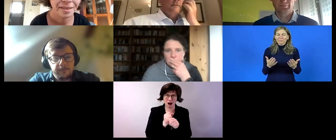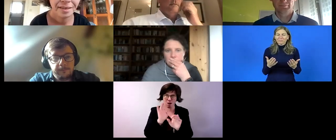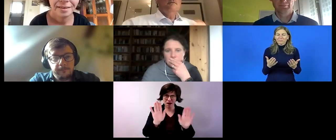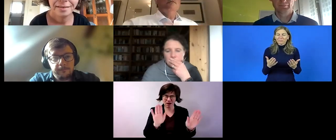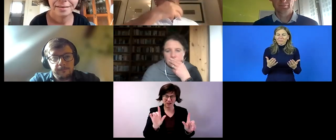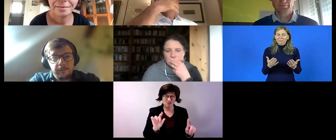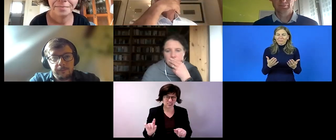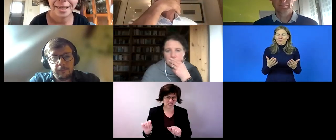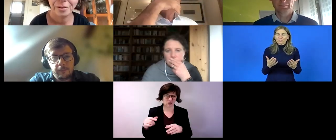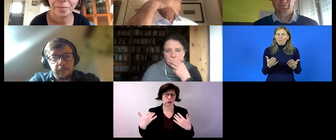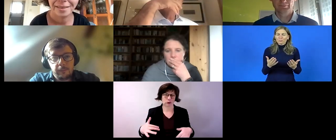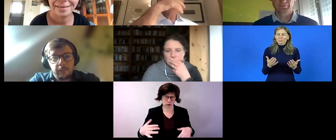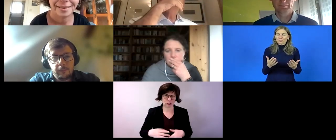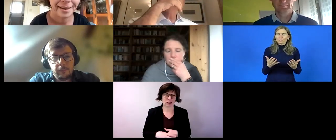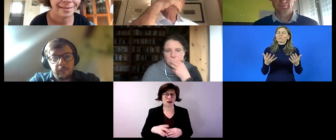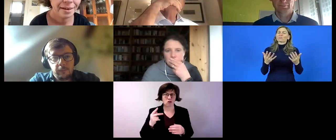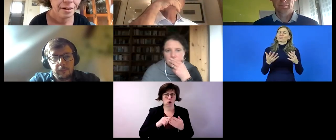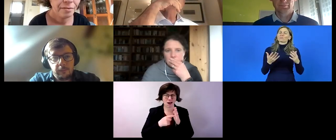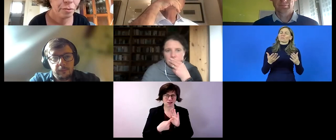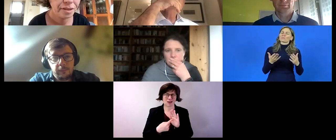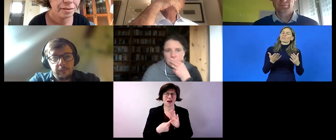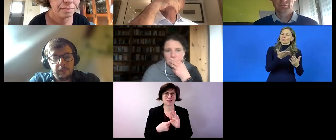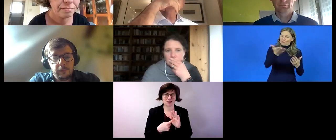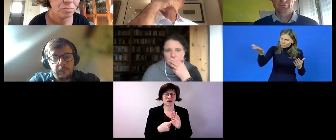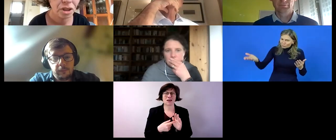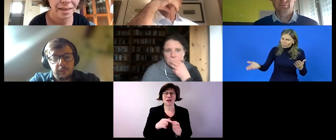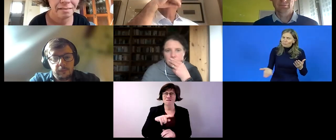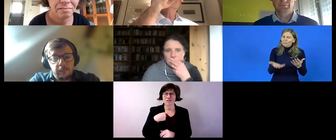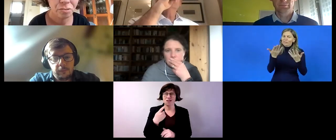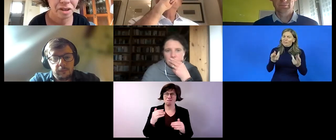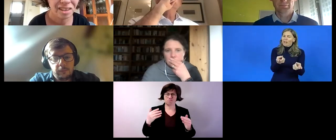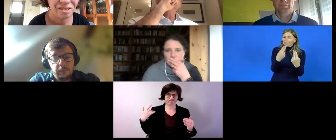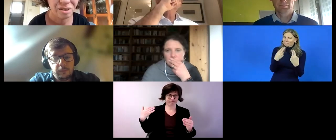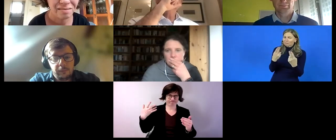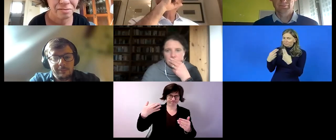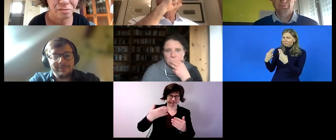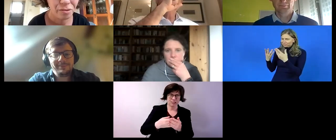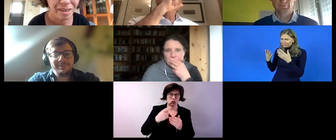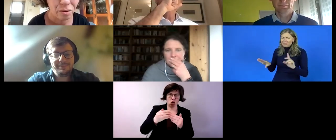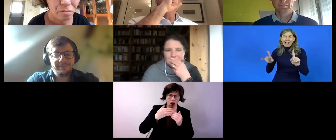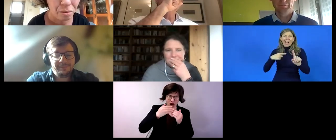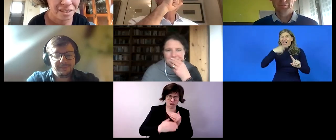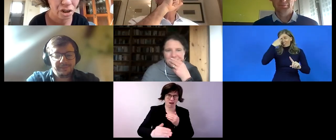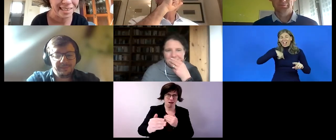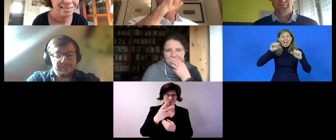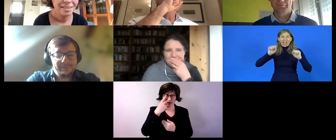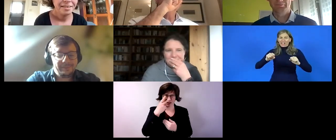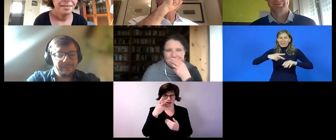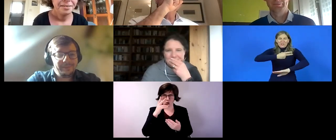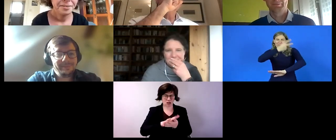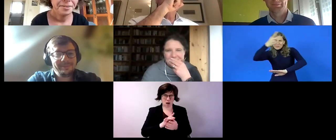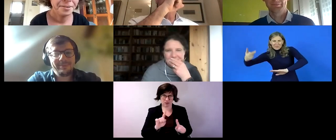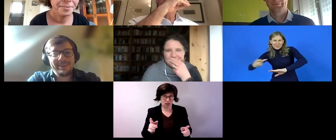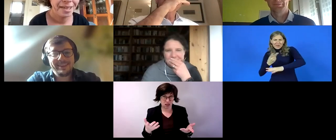completed the circle uh but i could i i have to be honest i could sit here for another two hours and continue